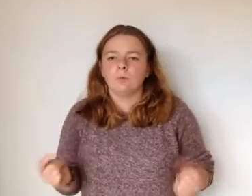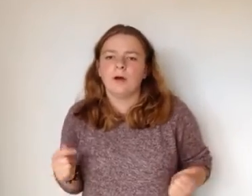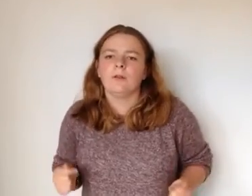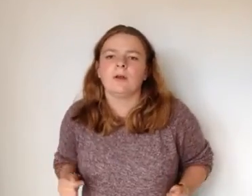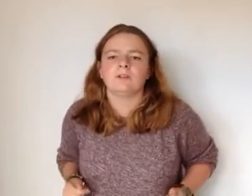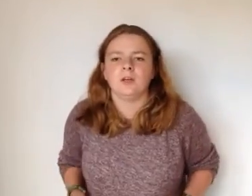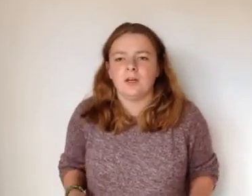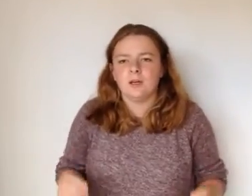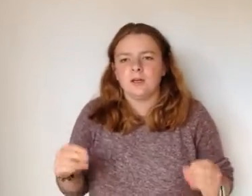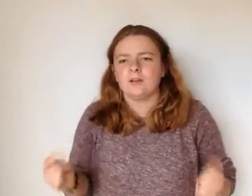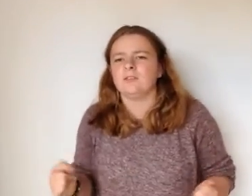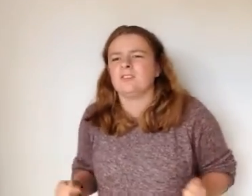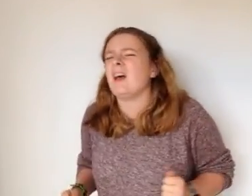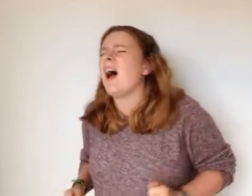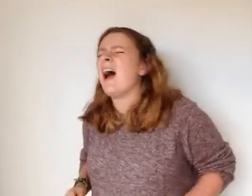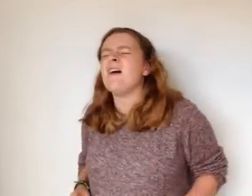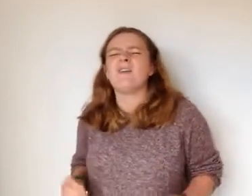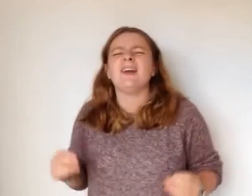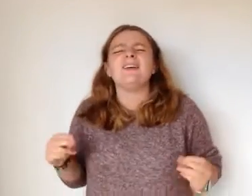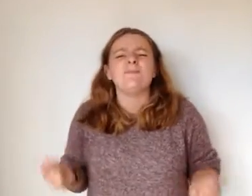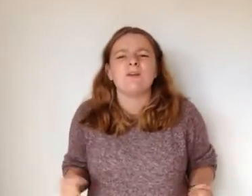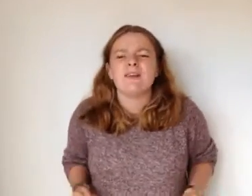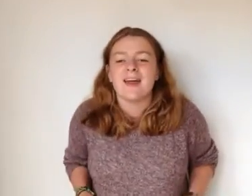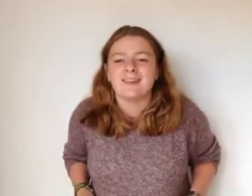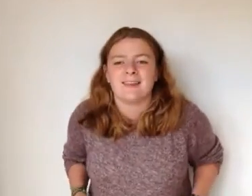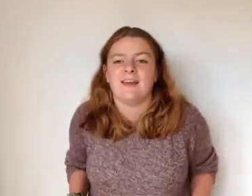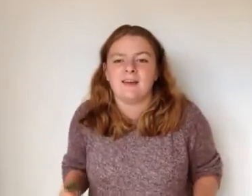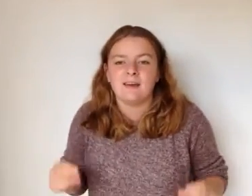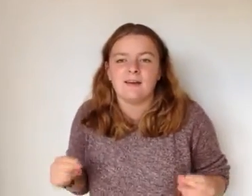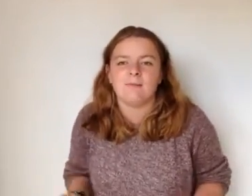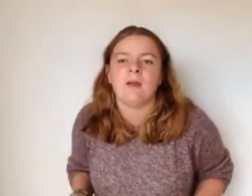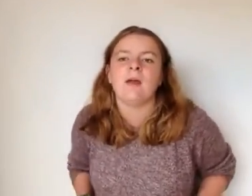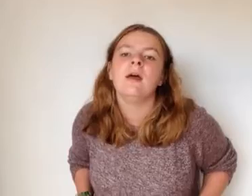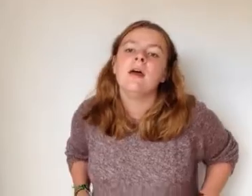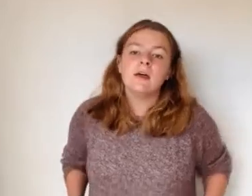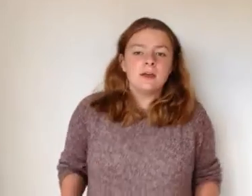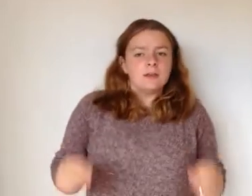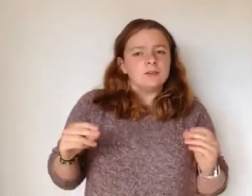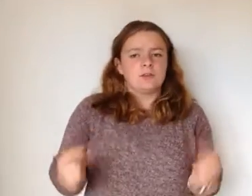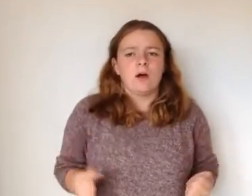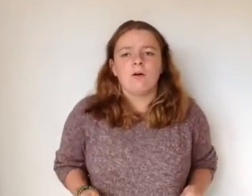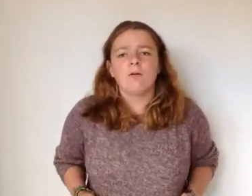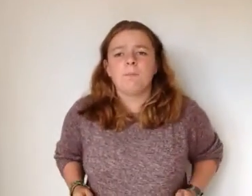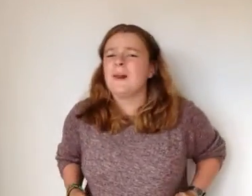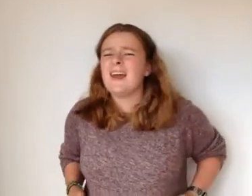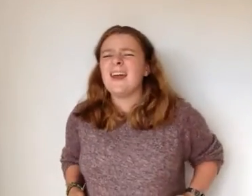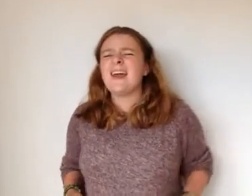well they'll take you so If you let them So please